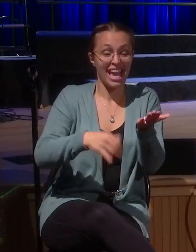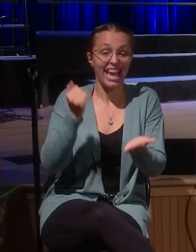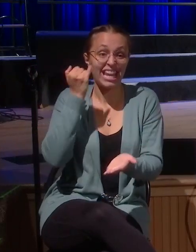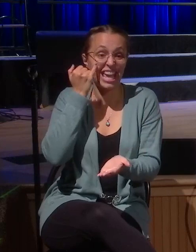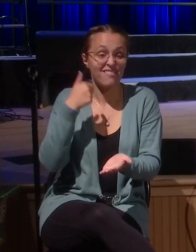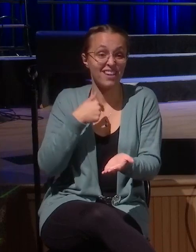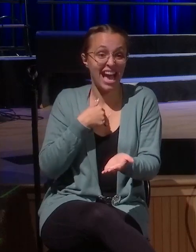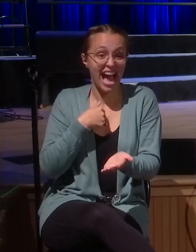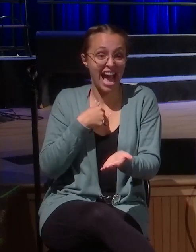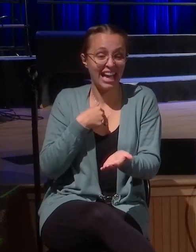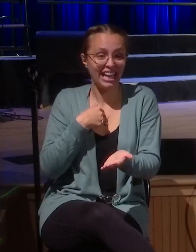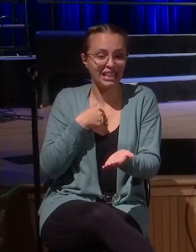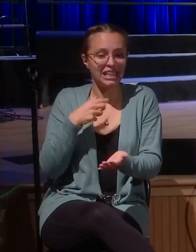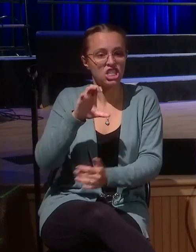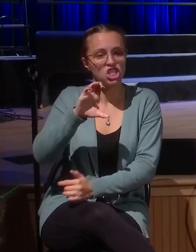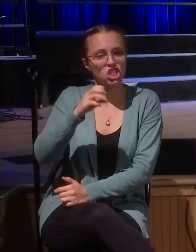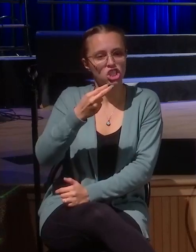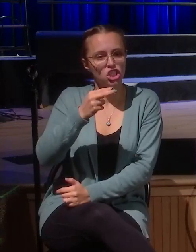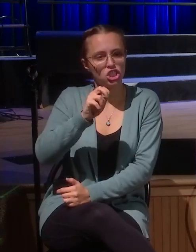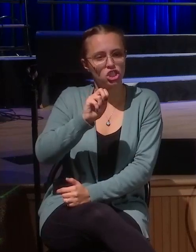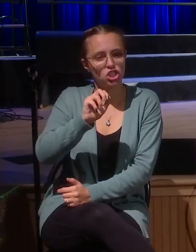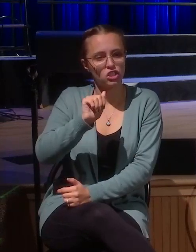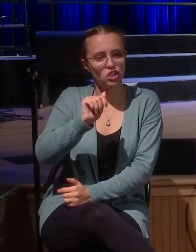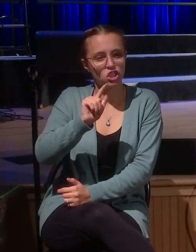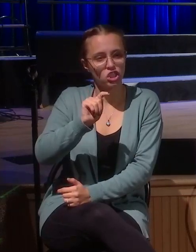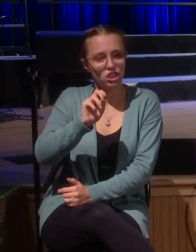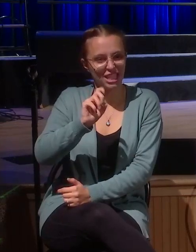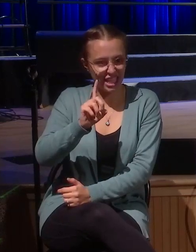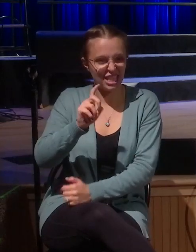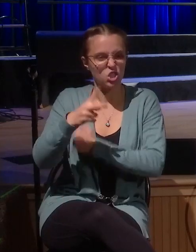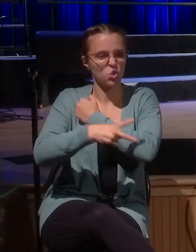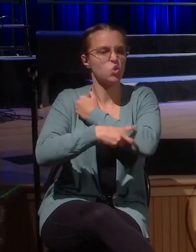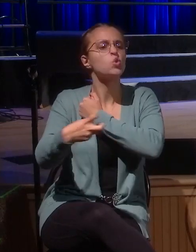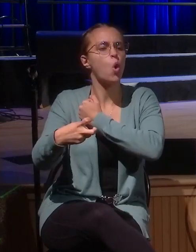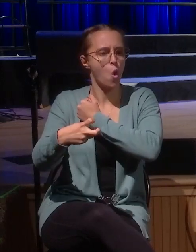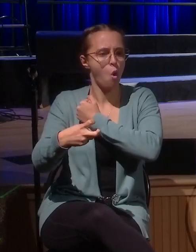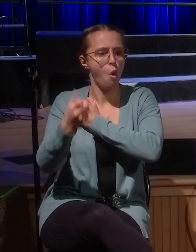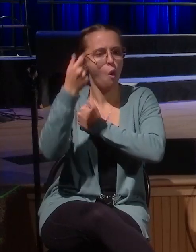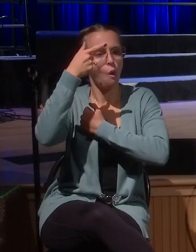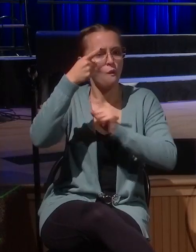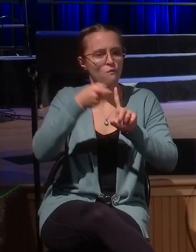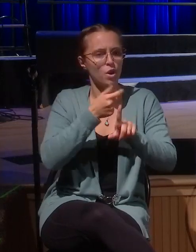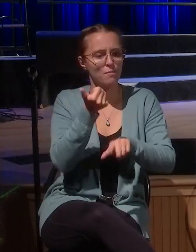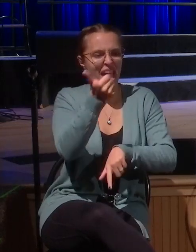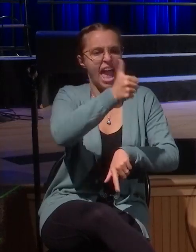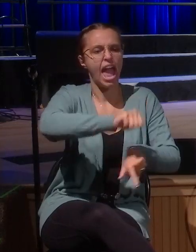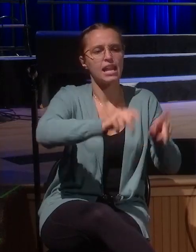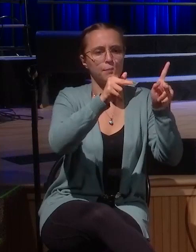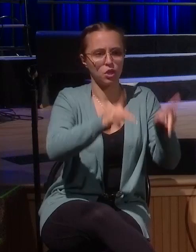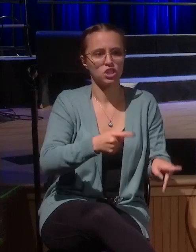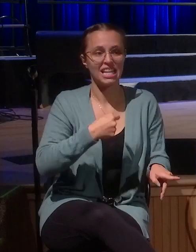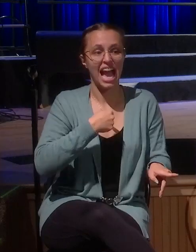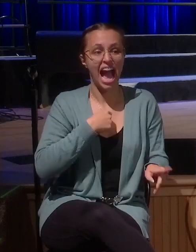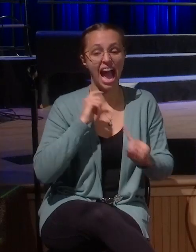Whatever Jesus has done just by being in his life has altered and changed him in a very dramatic fashion.